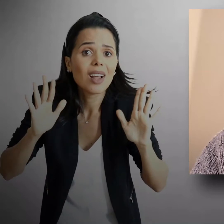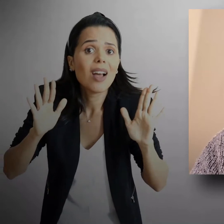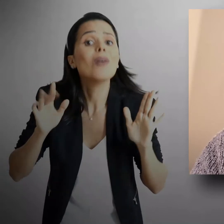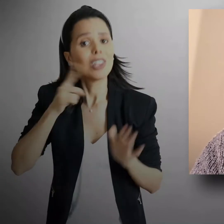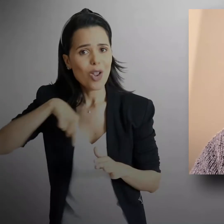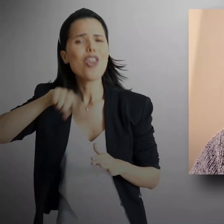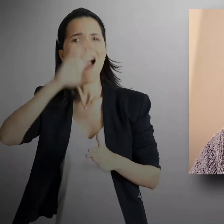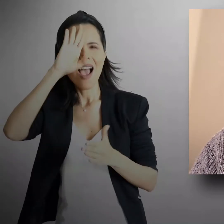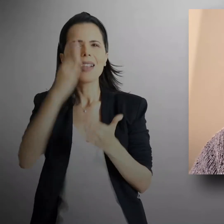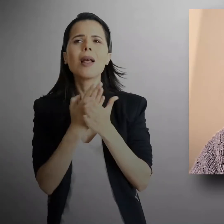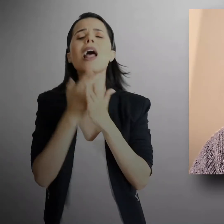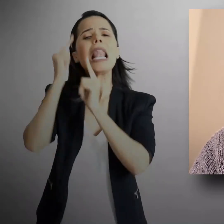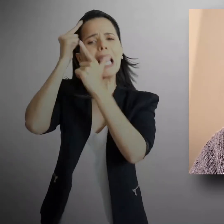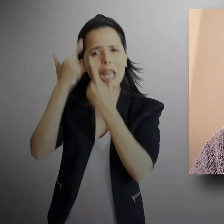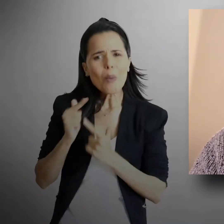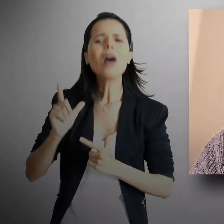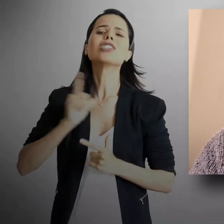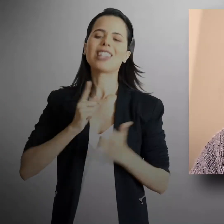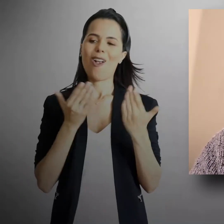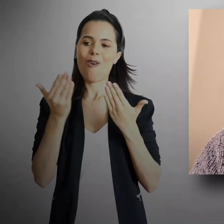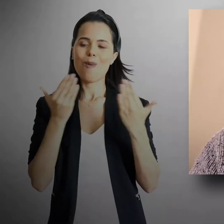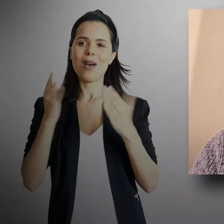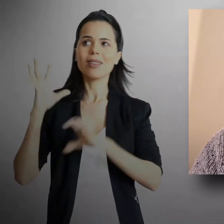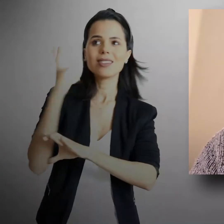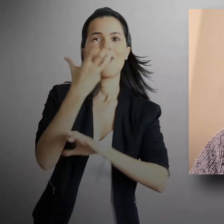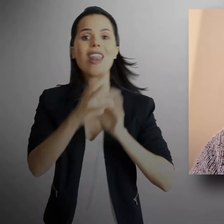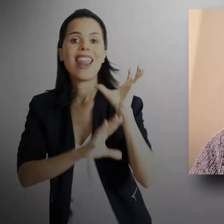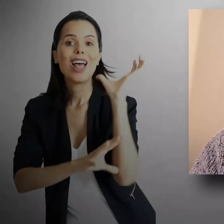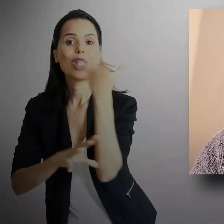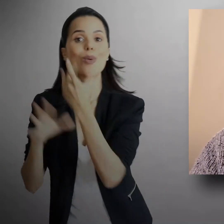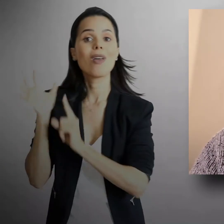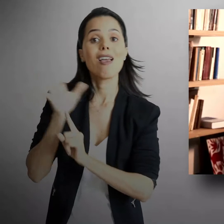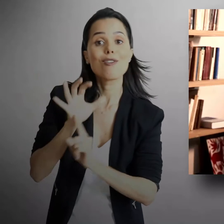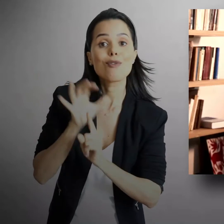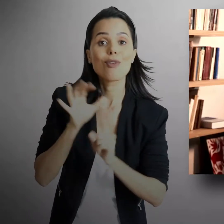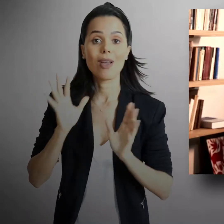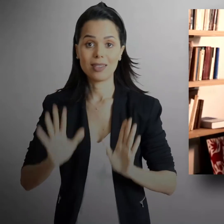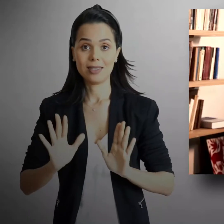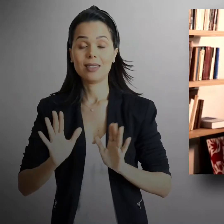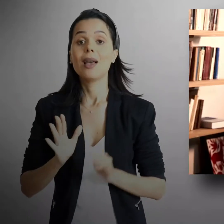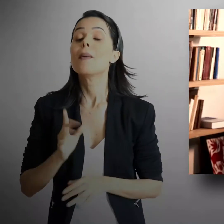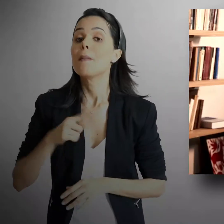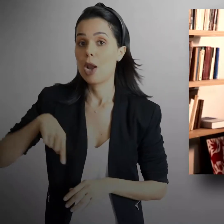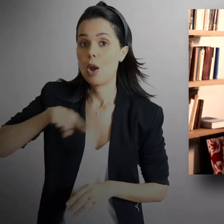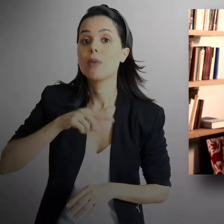this. Now, to try to show it is no trivial matter. You have to try to show that the